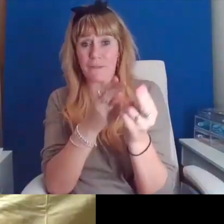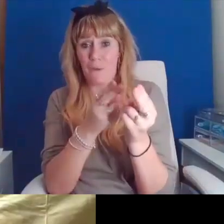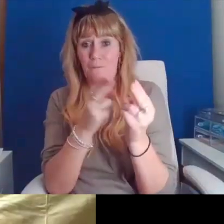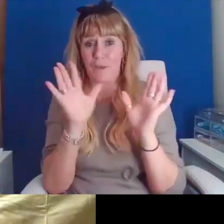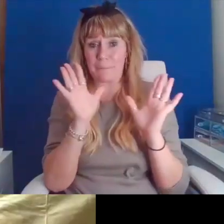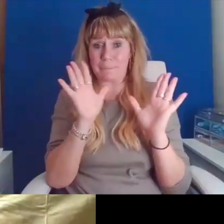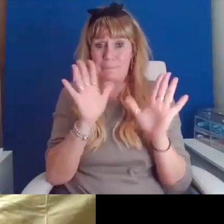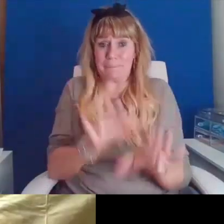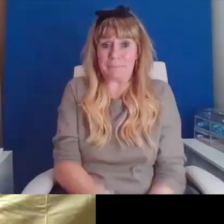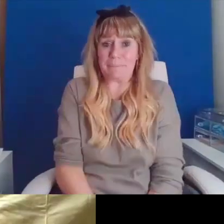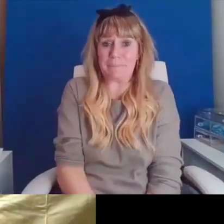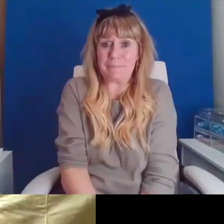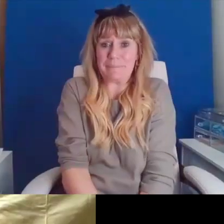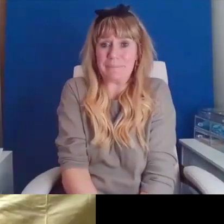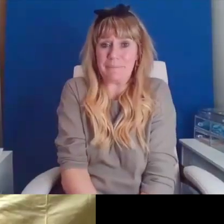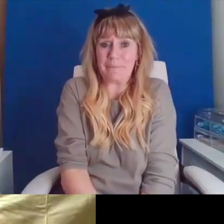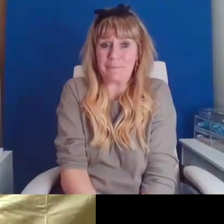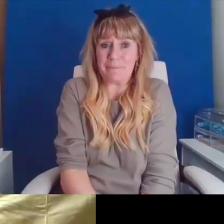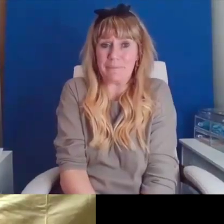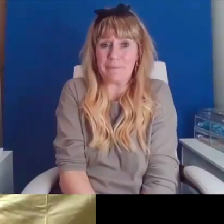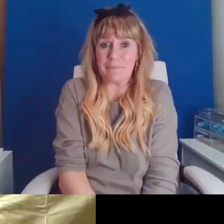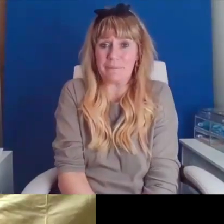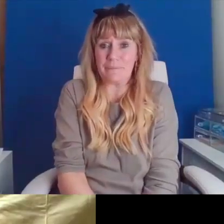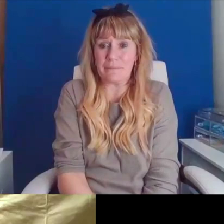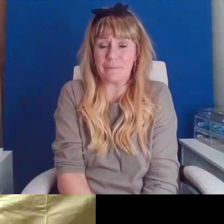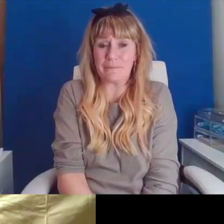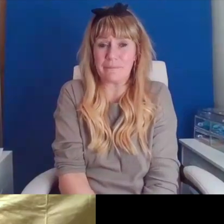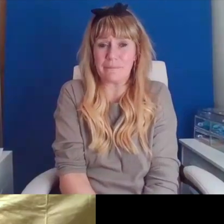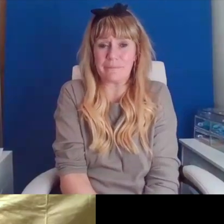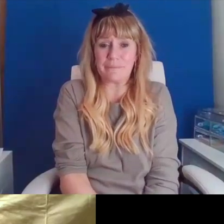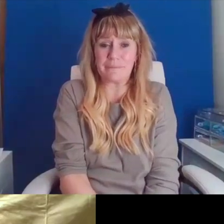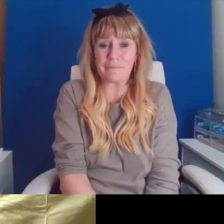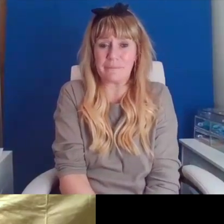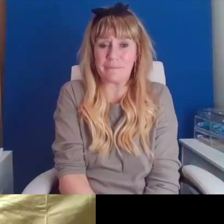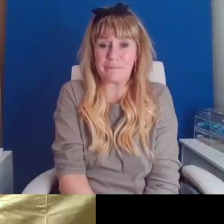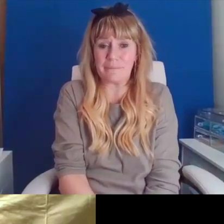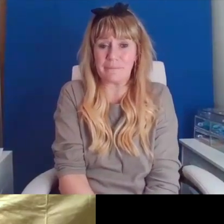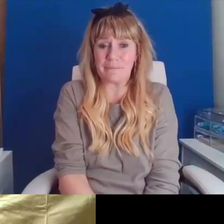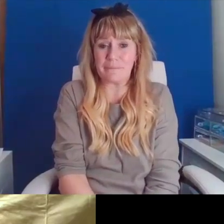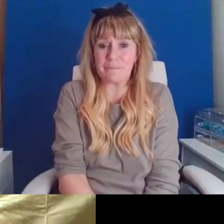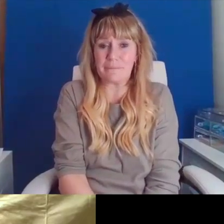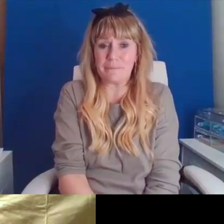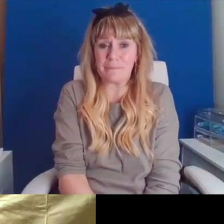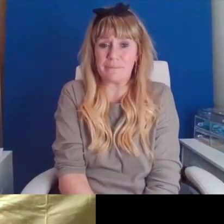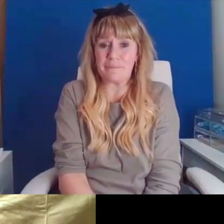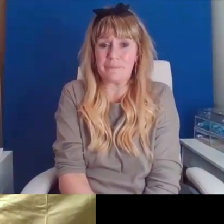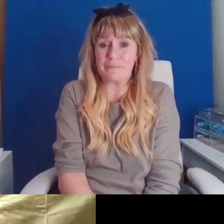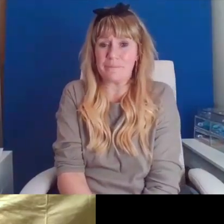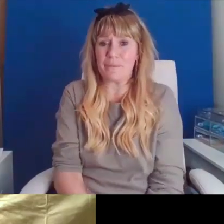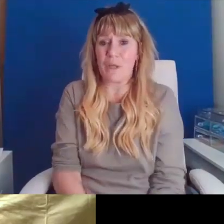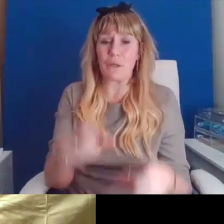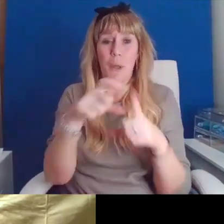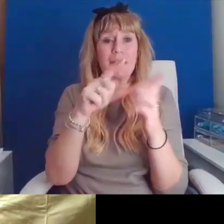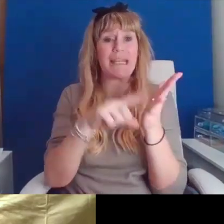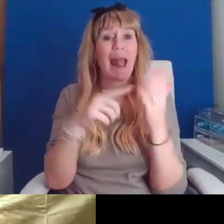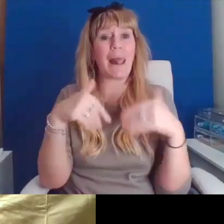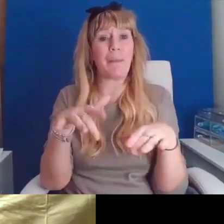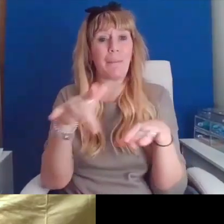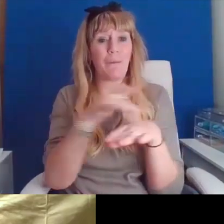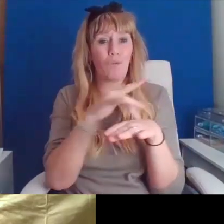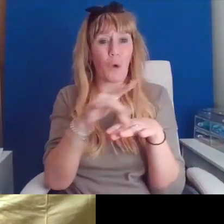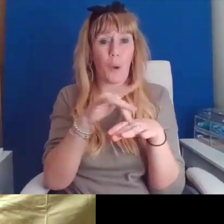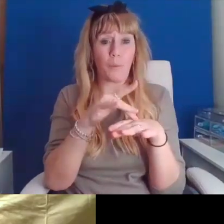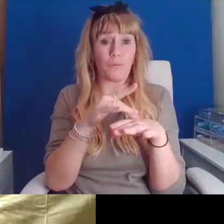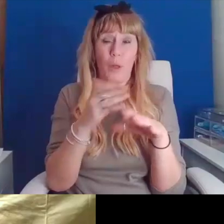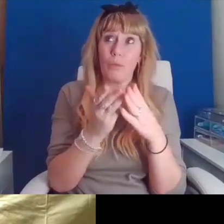Pressing all the buttons tonight as well. So D.L. performed around the UK, including